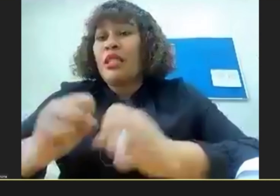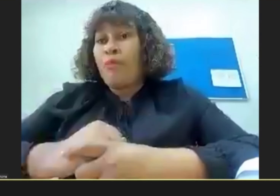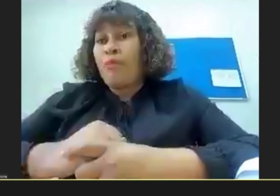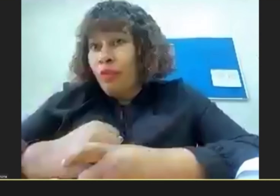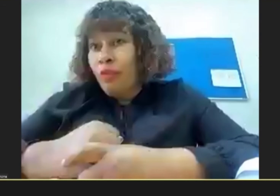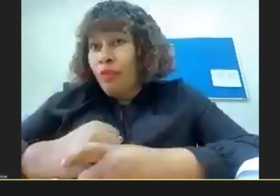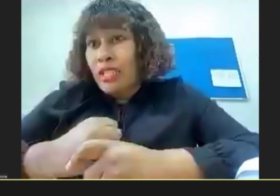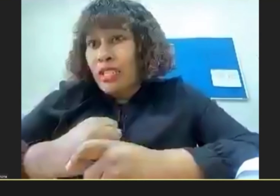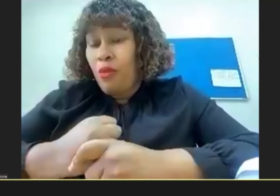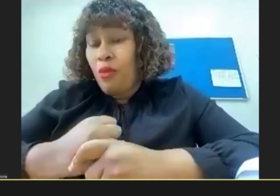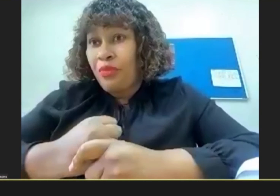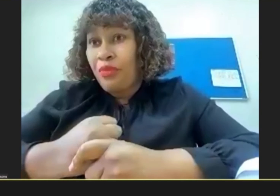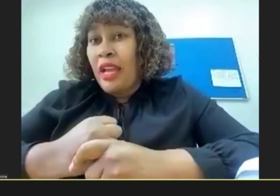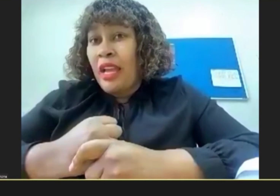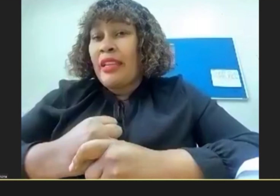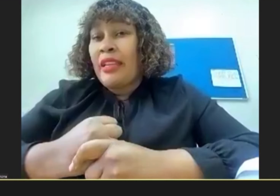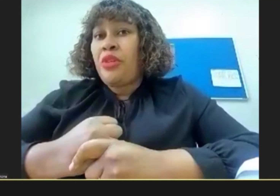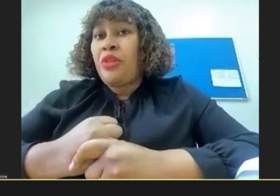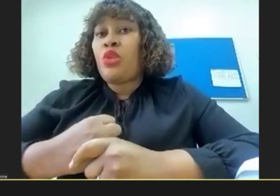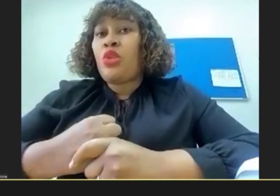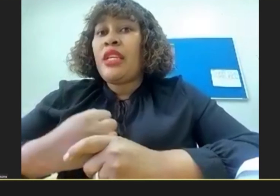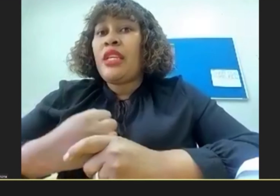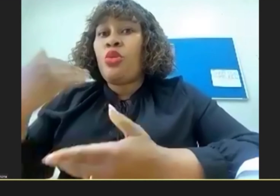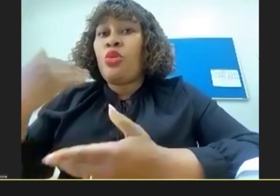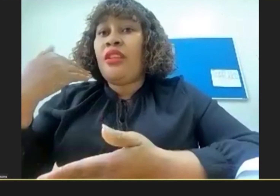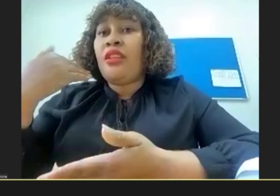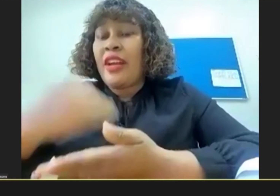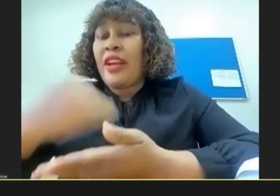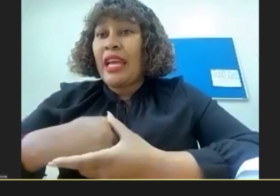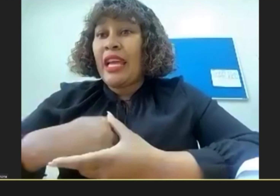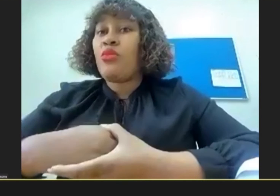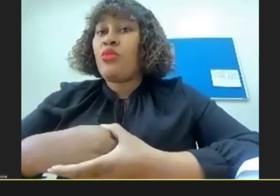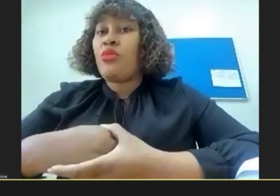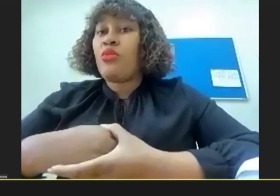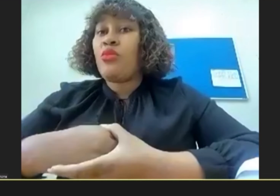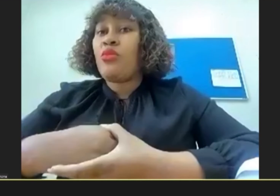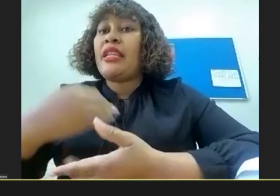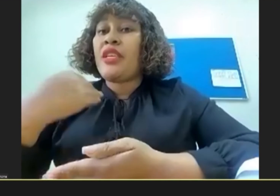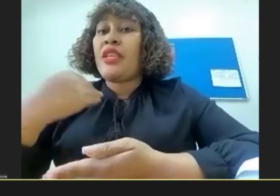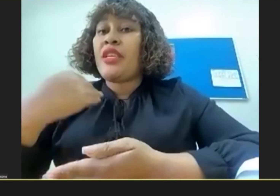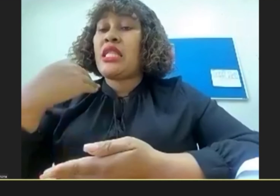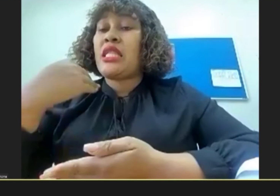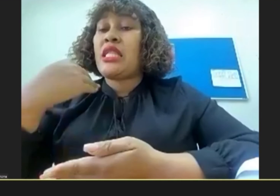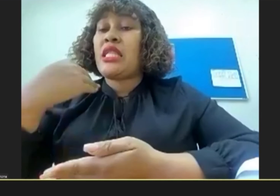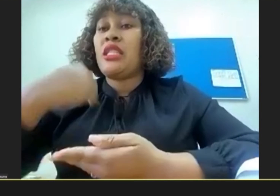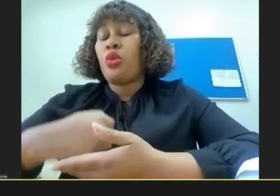Approved now Wow okay Now we are just waiting It to be finalized To say now Yes This is the 12th Official language